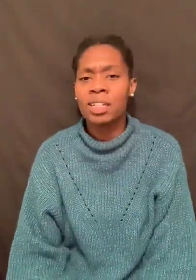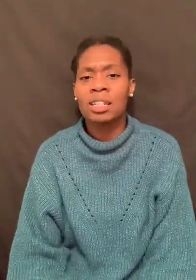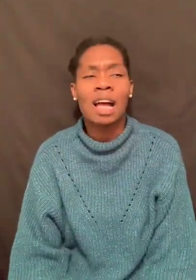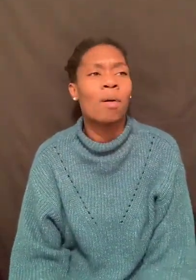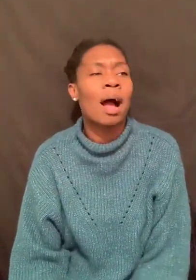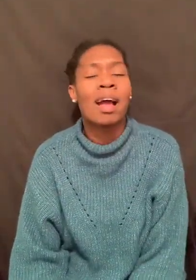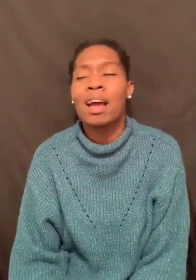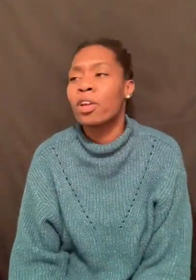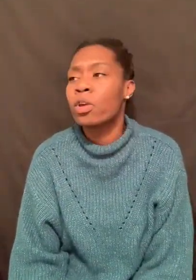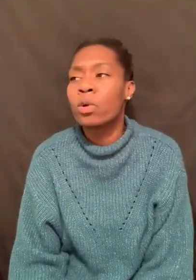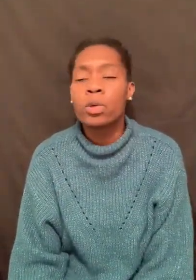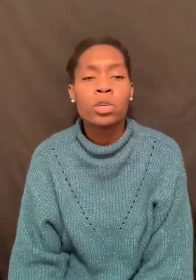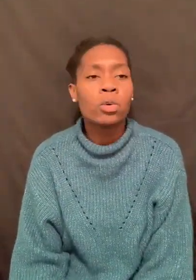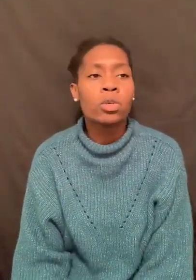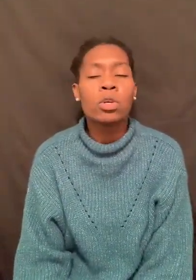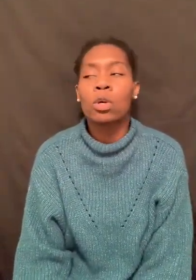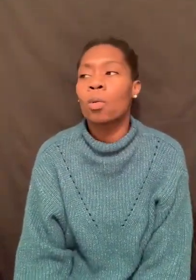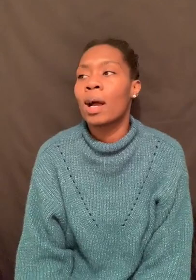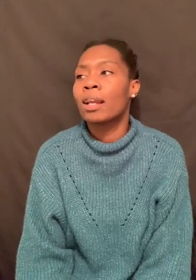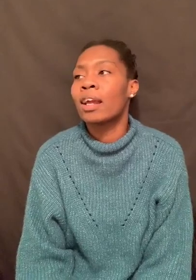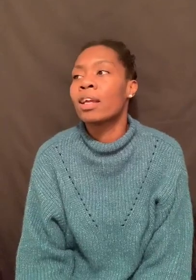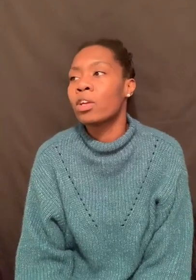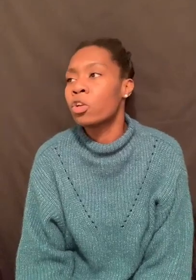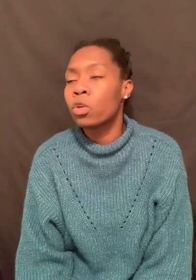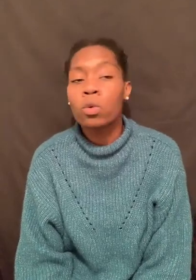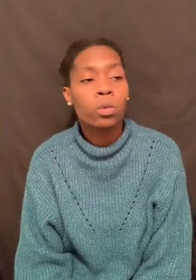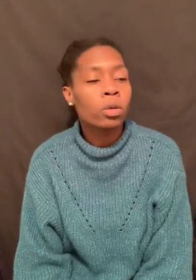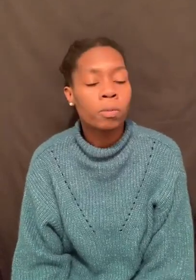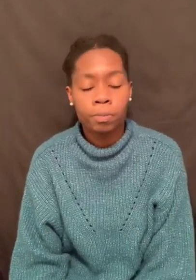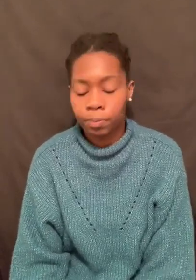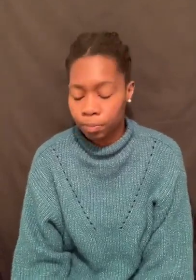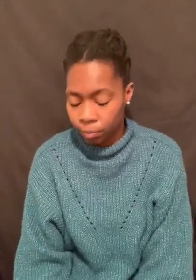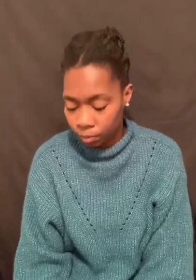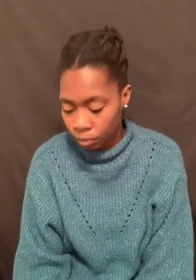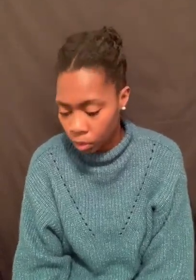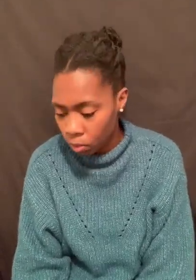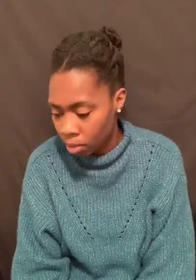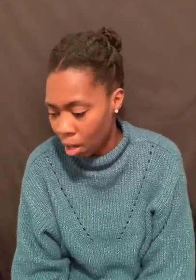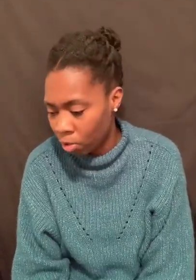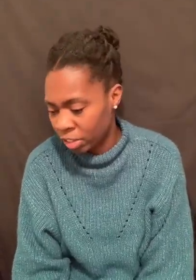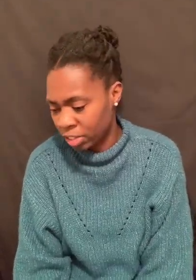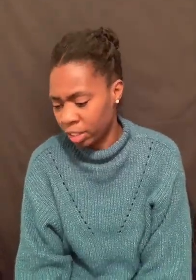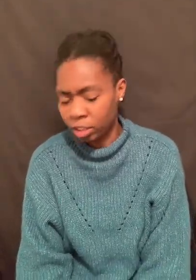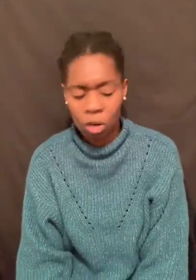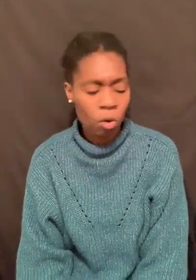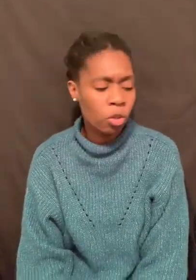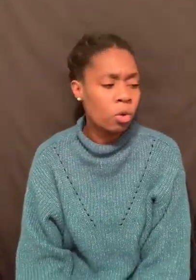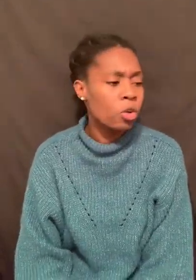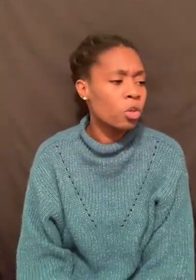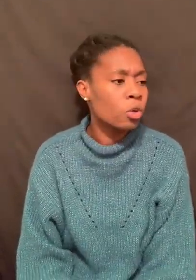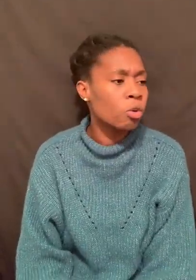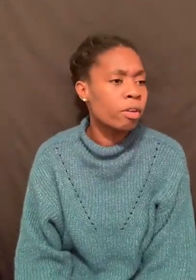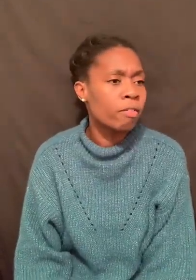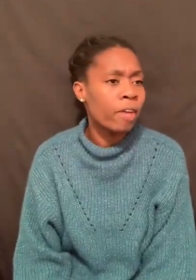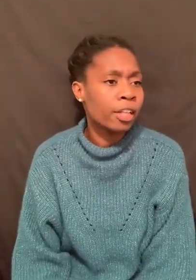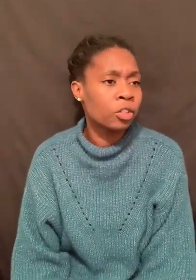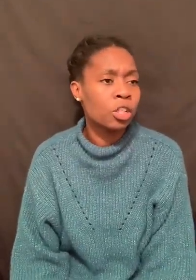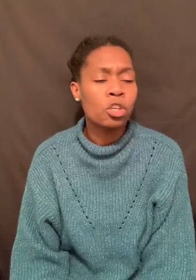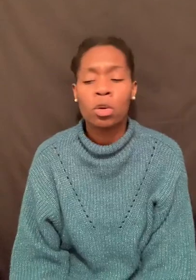evangelists. Oh, I. You, you, you don't know my day. You, you, you. You're the micro-generation. Oh, you, you, you're in the fastest. You